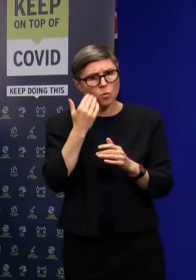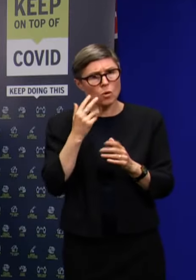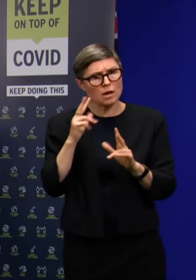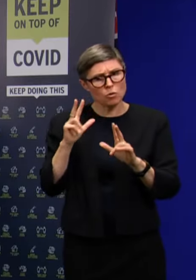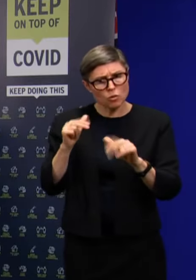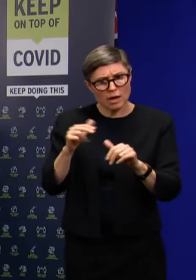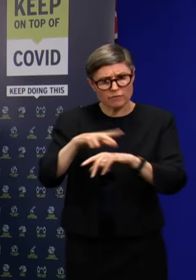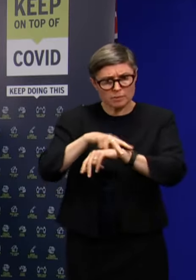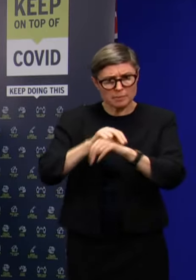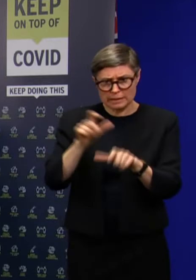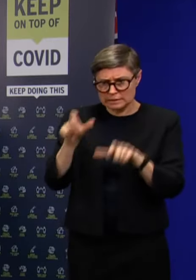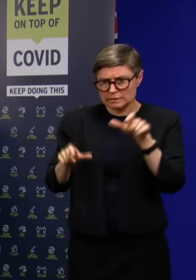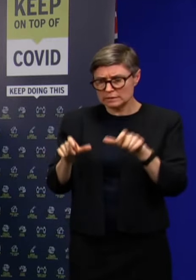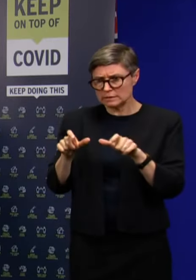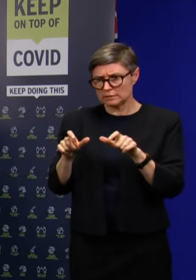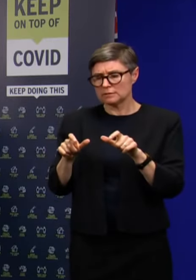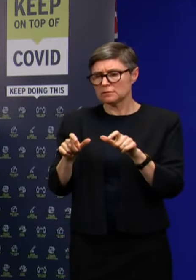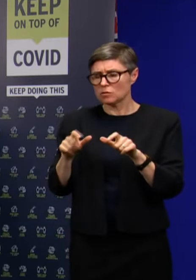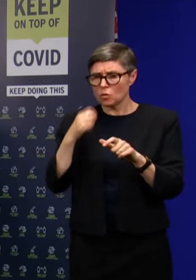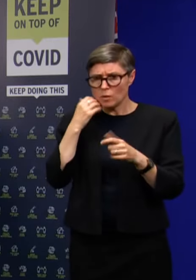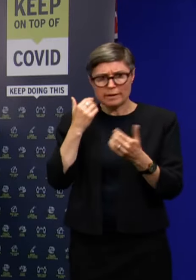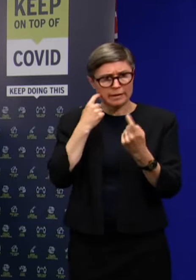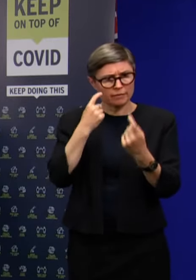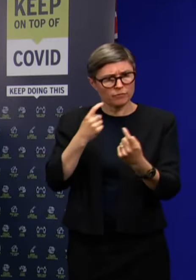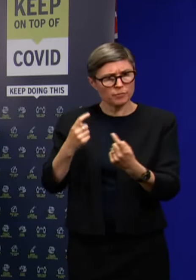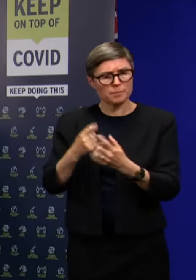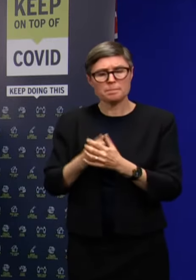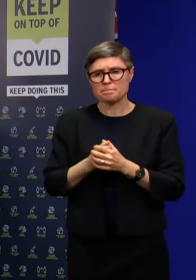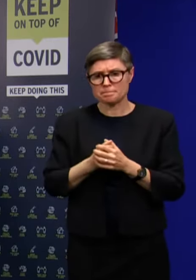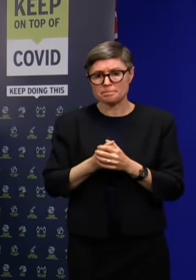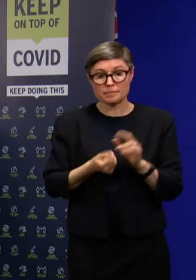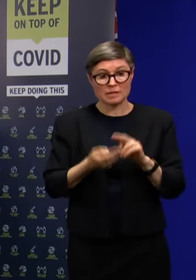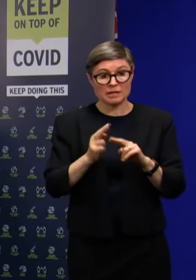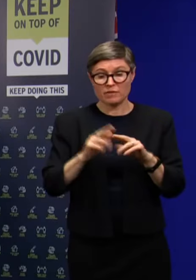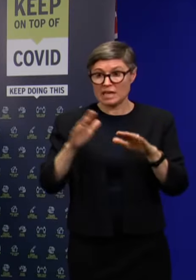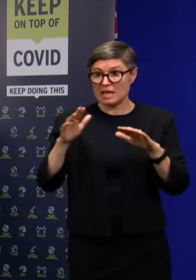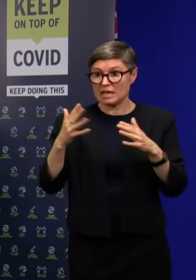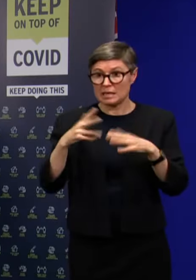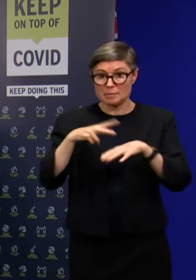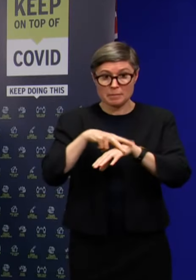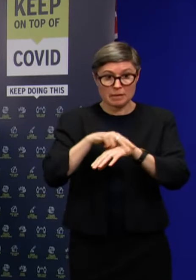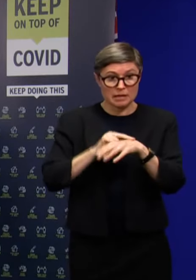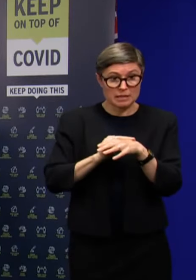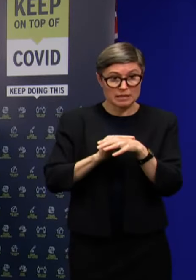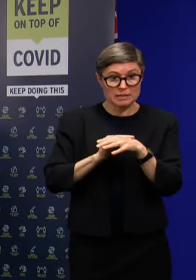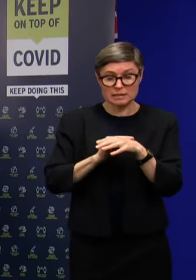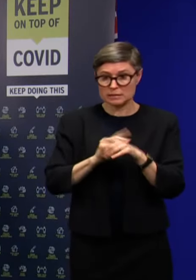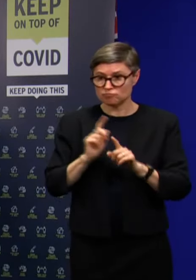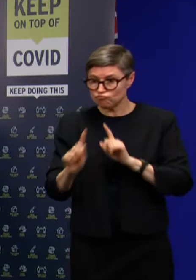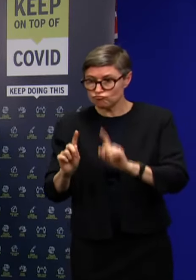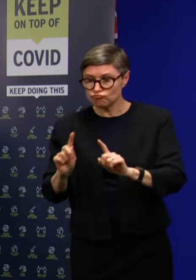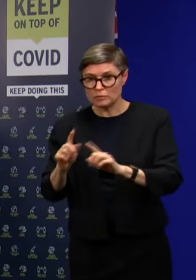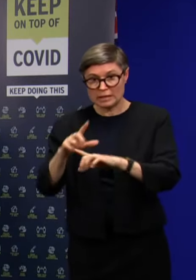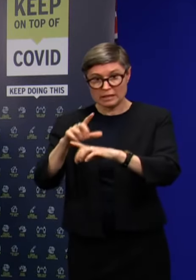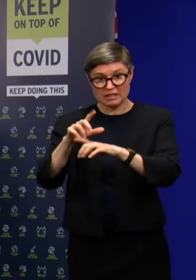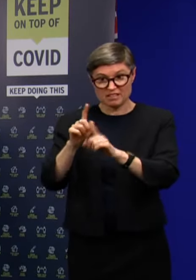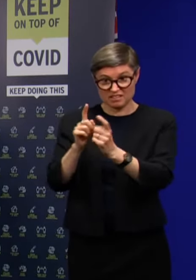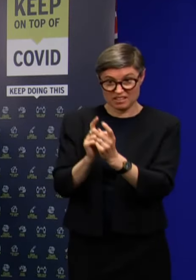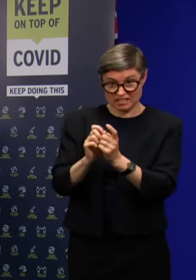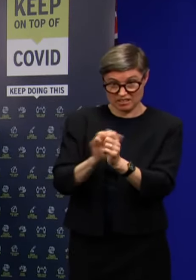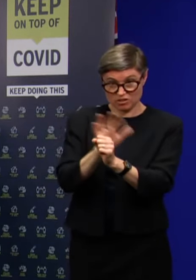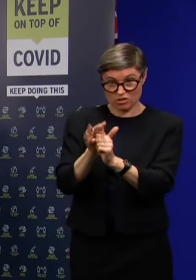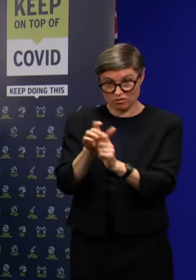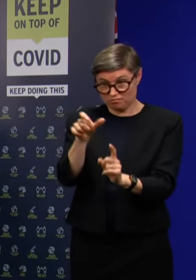of our police officers. We take a cautious approach when any of our officers are dealing with a positive COVID case.